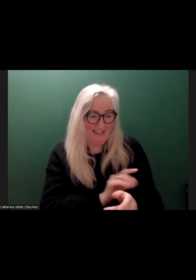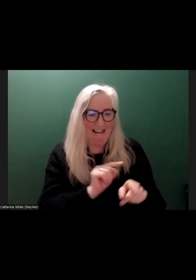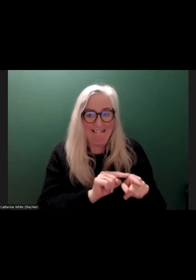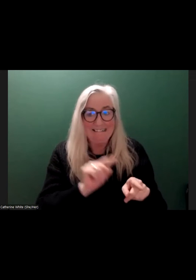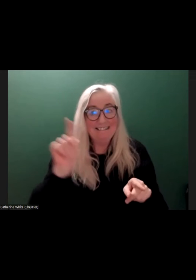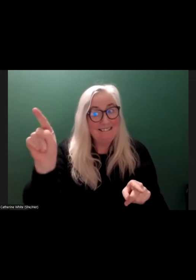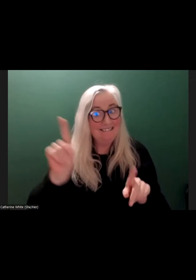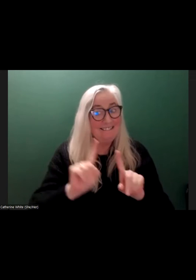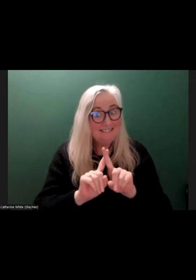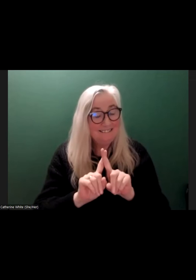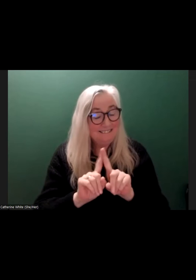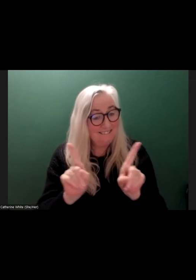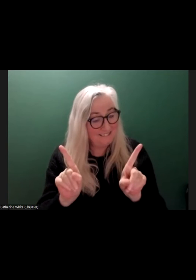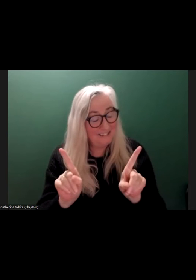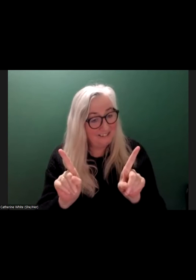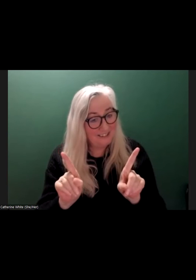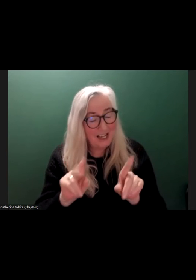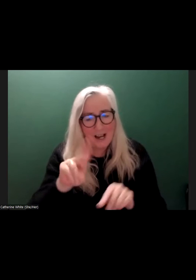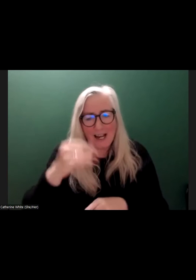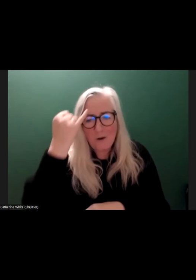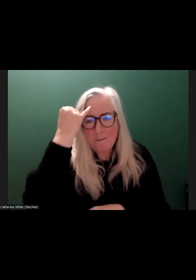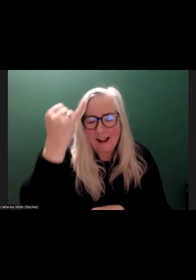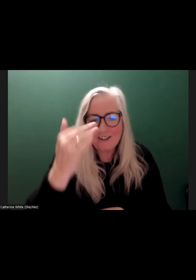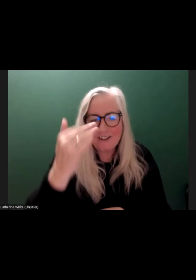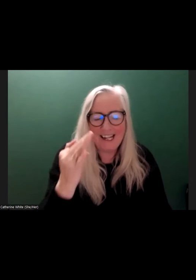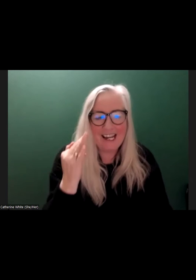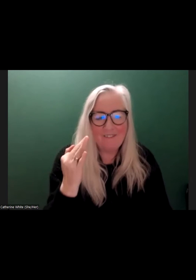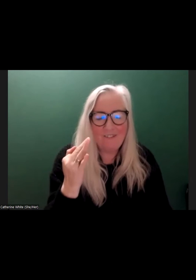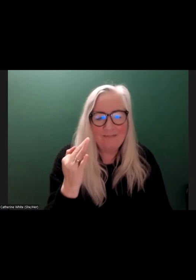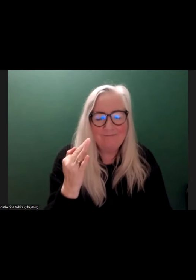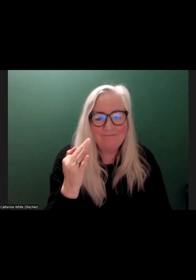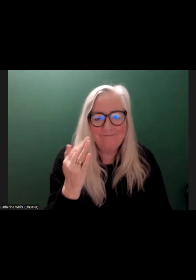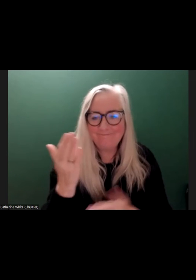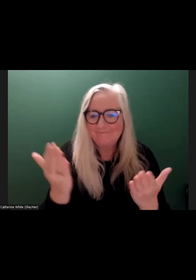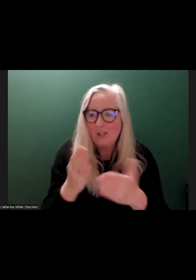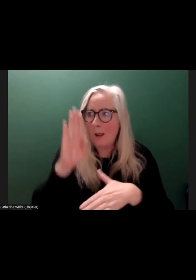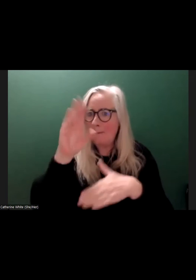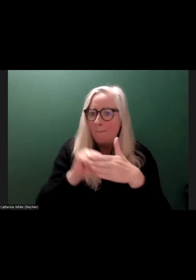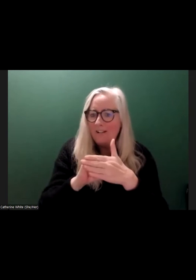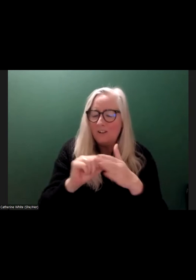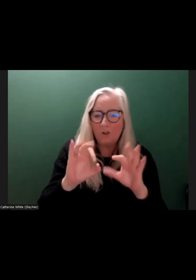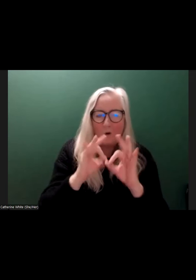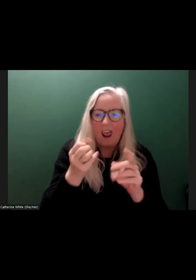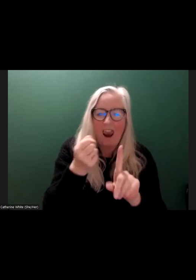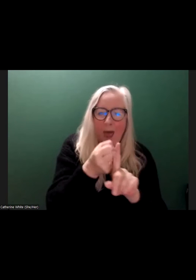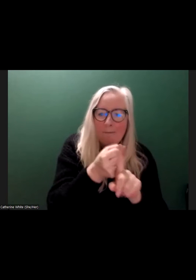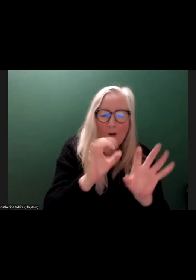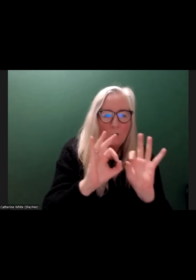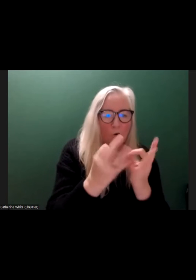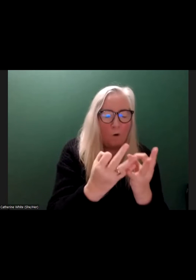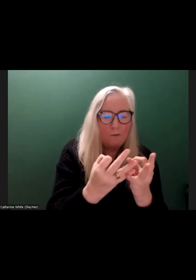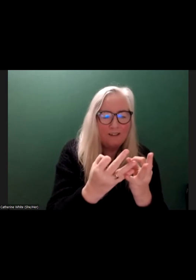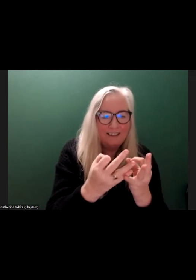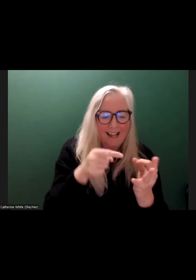different. Imagine if... If... Business group and business lobby group were shaping...